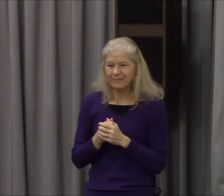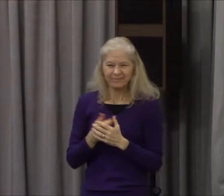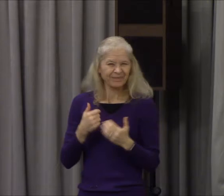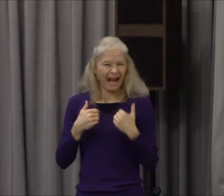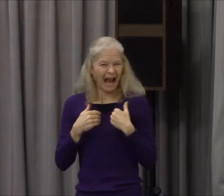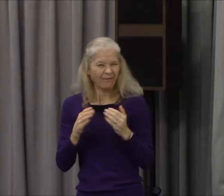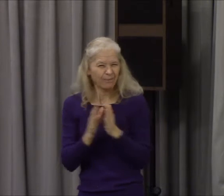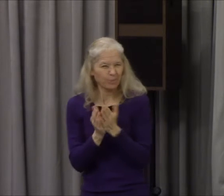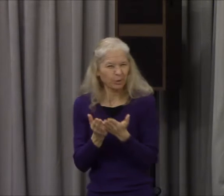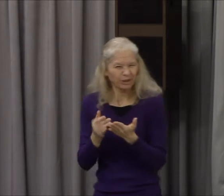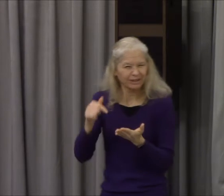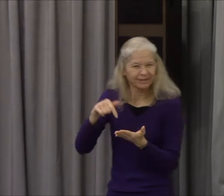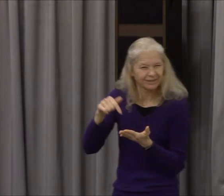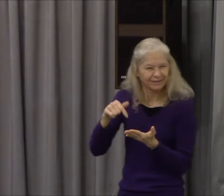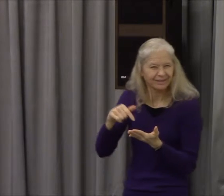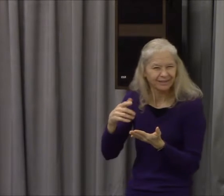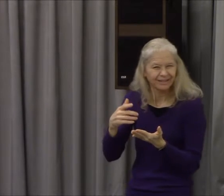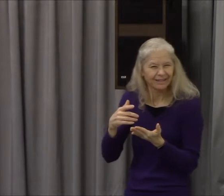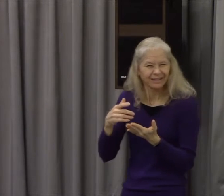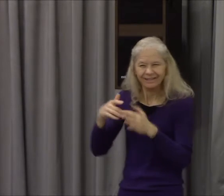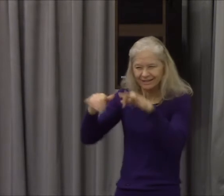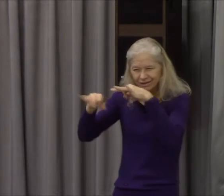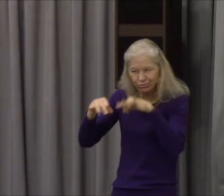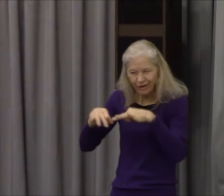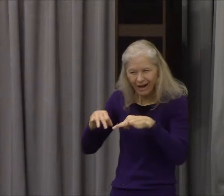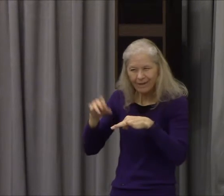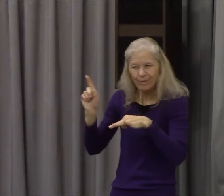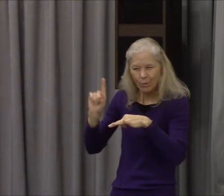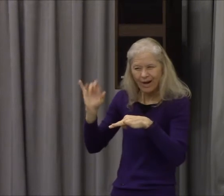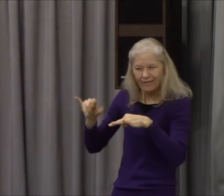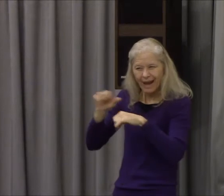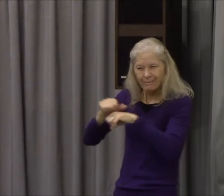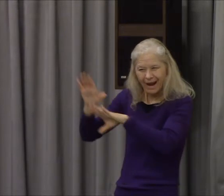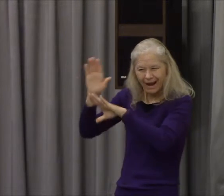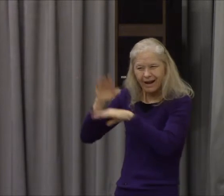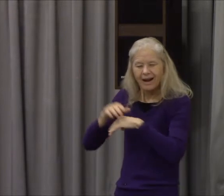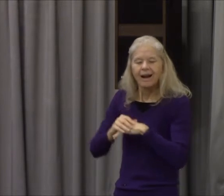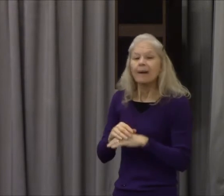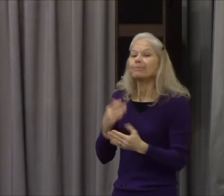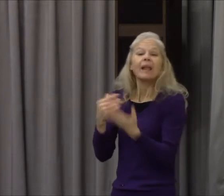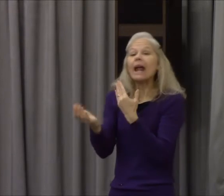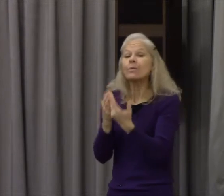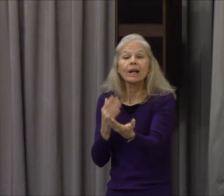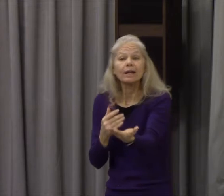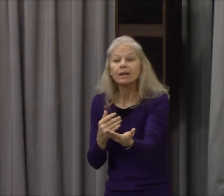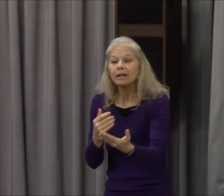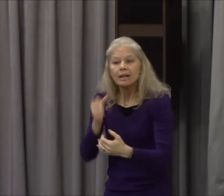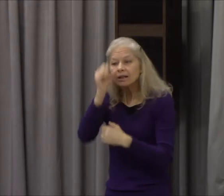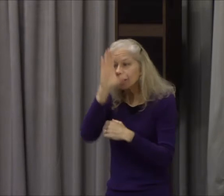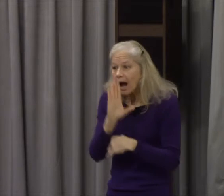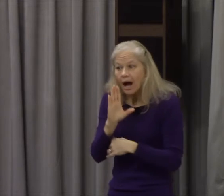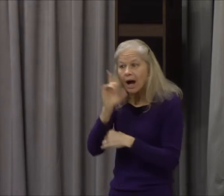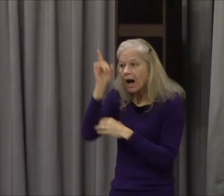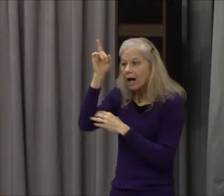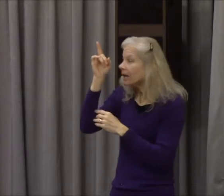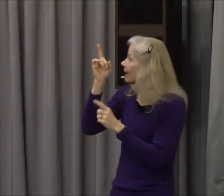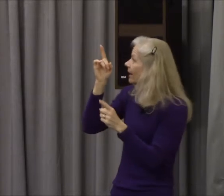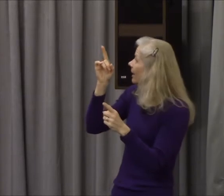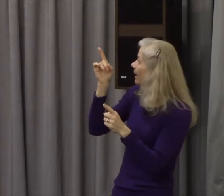mark on the earth when he did all those things folks you see he's not hiding from us is he it's us